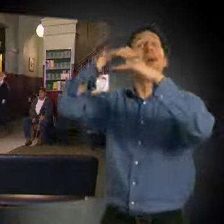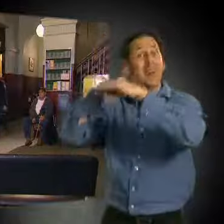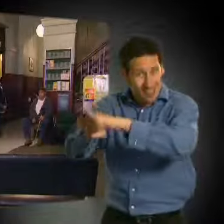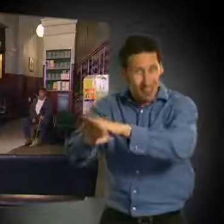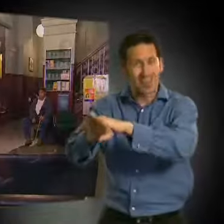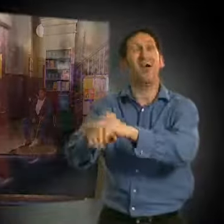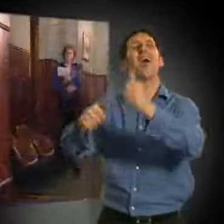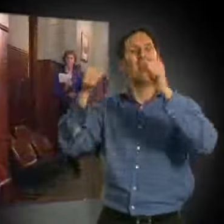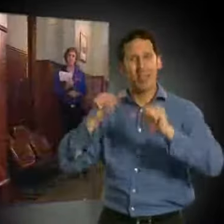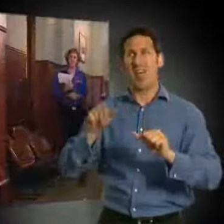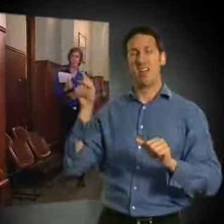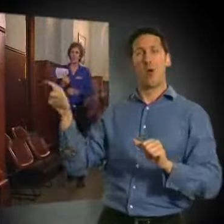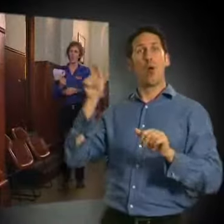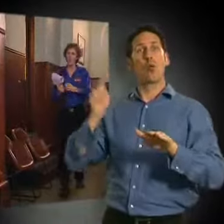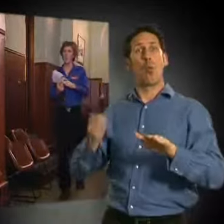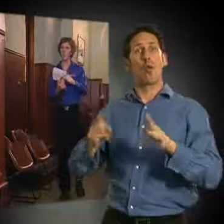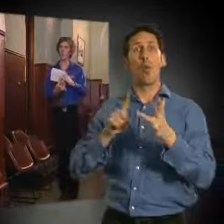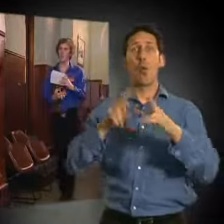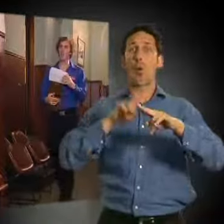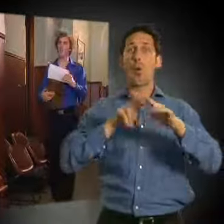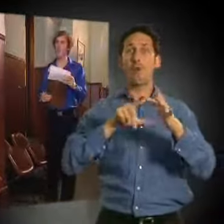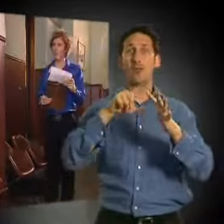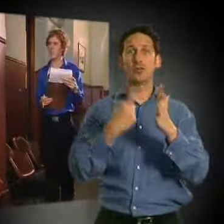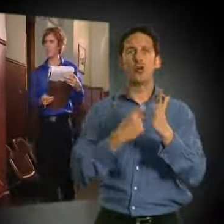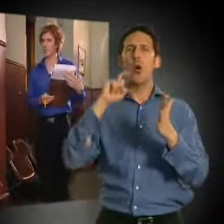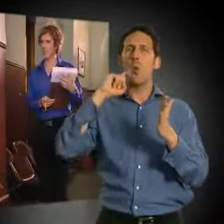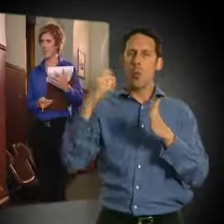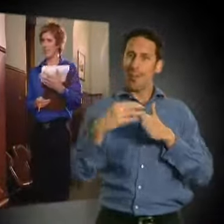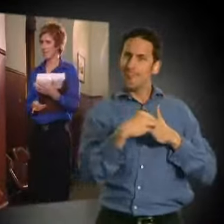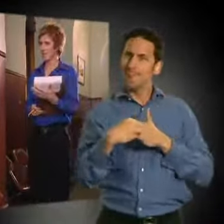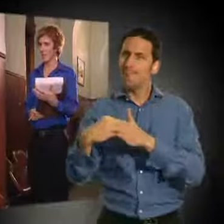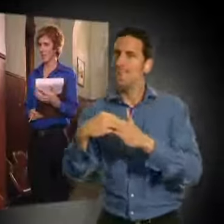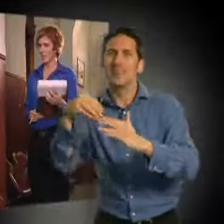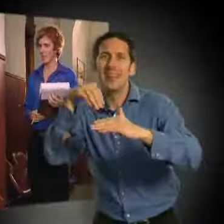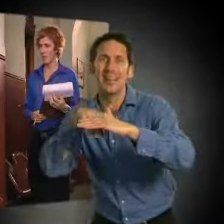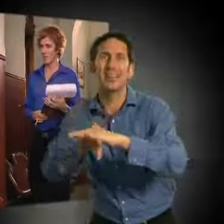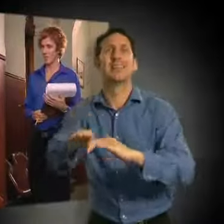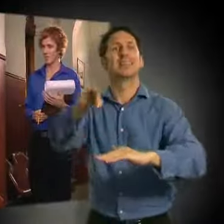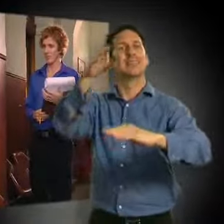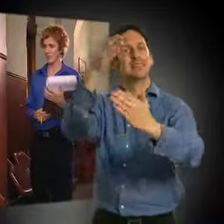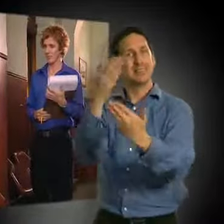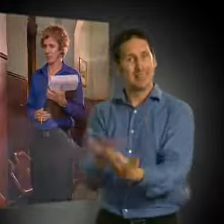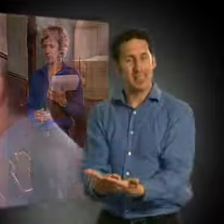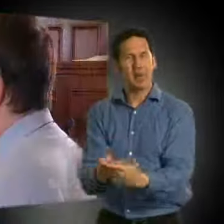When you're called in, the court officer will lead you to your seat.